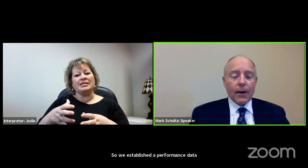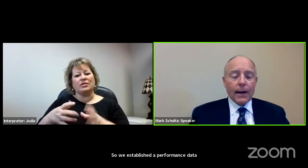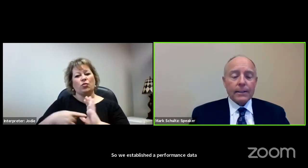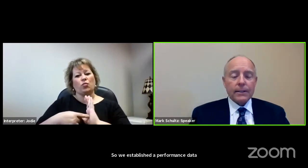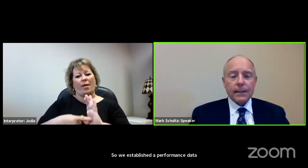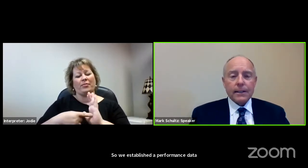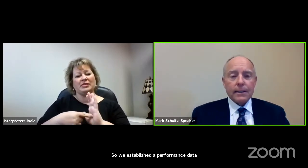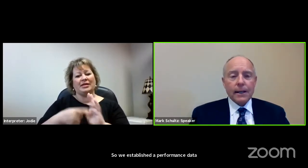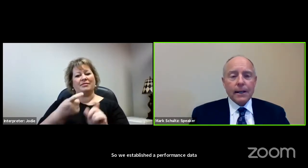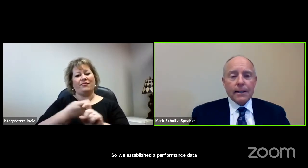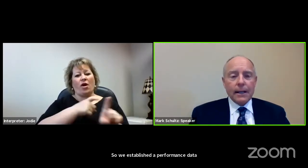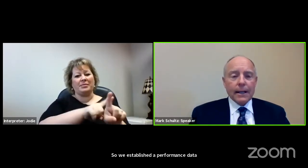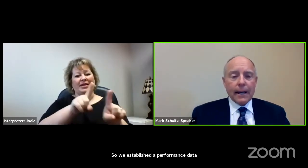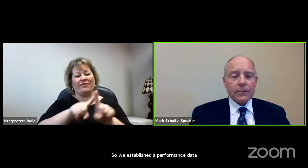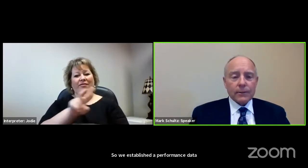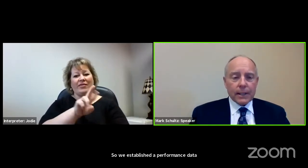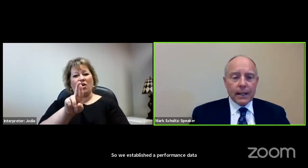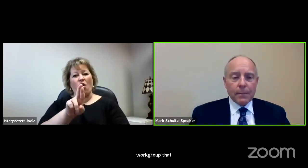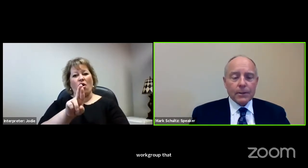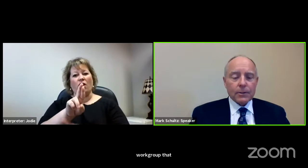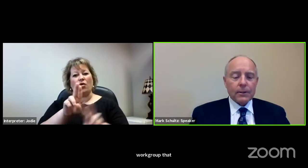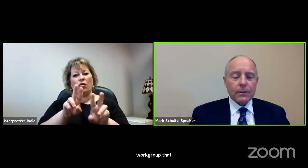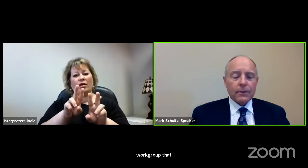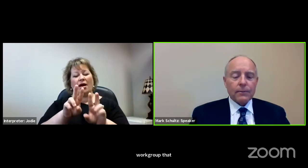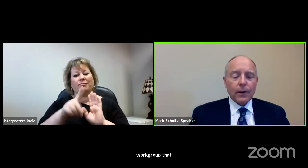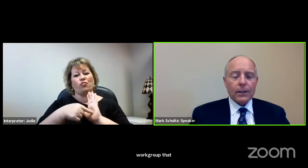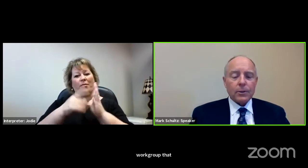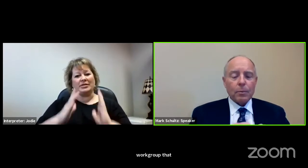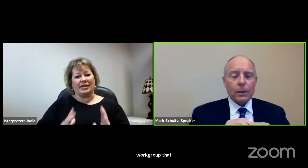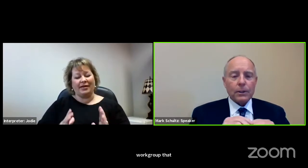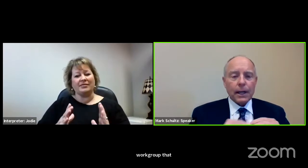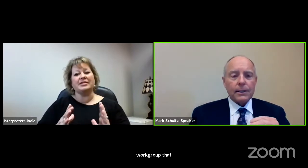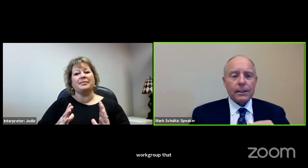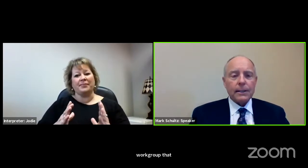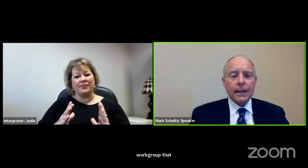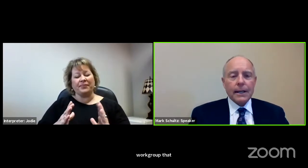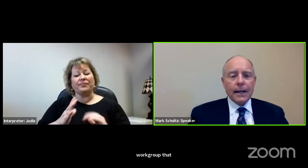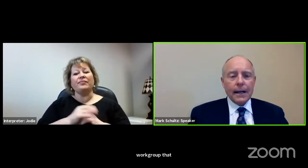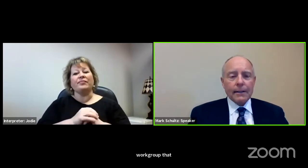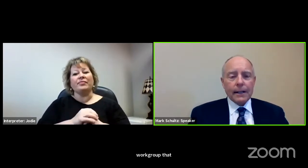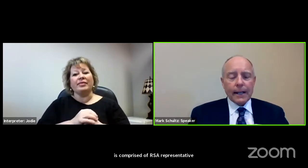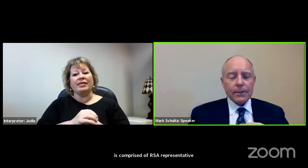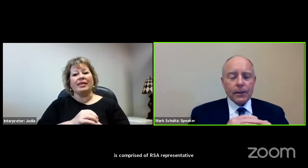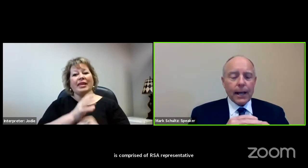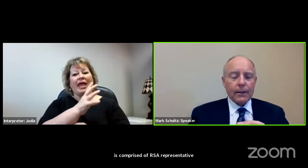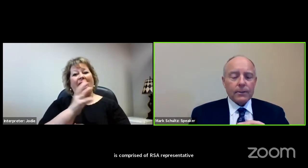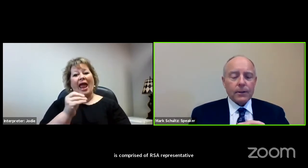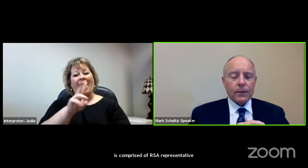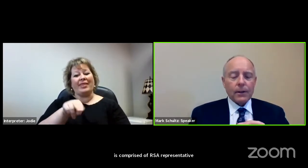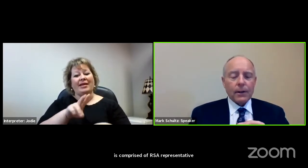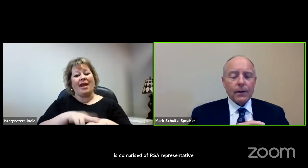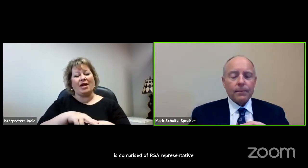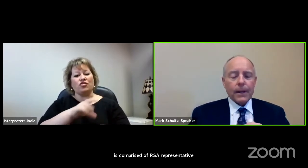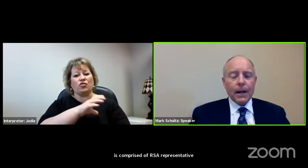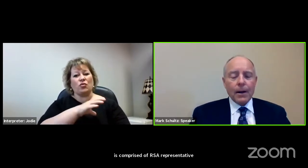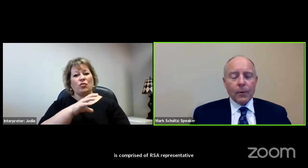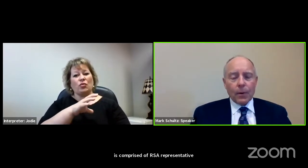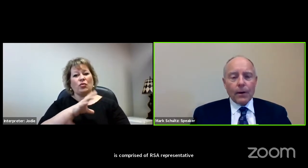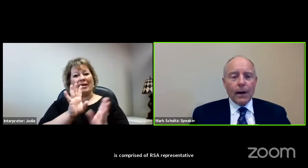state VR agencies, the Council of State Administrators of Vocational Rehabilitation, and the National Council